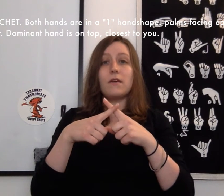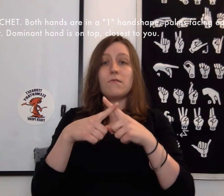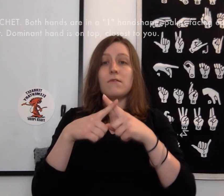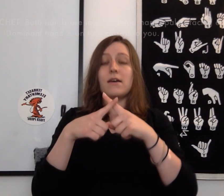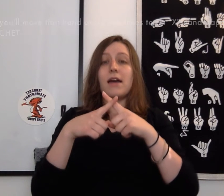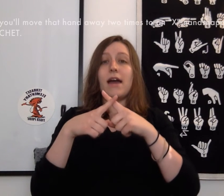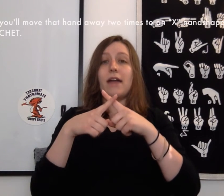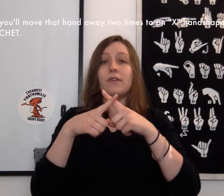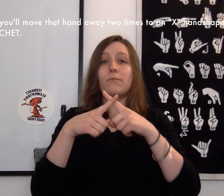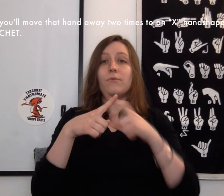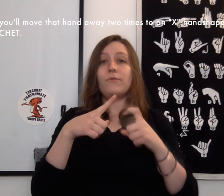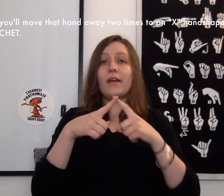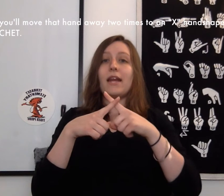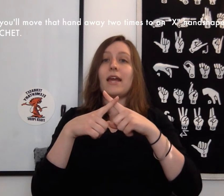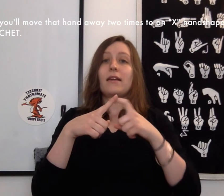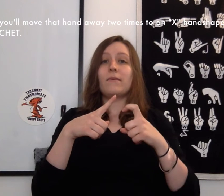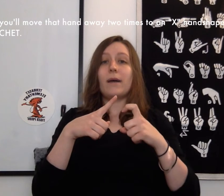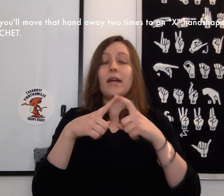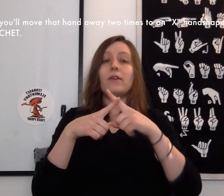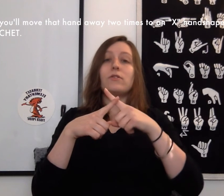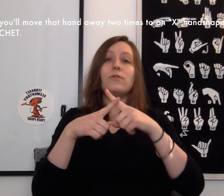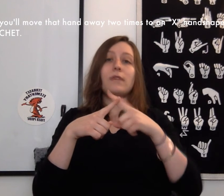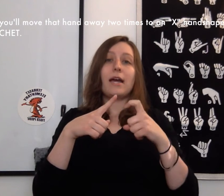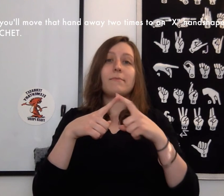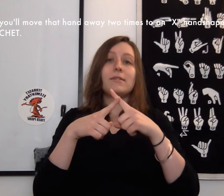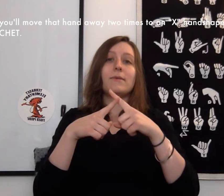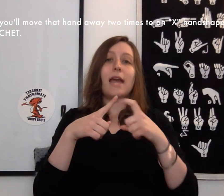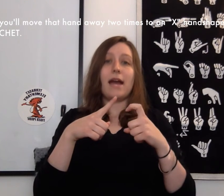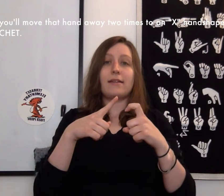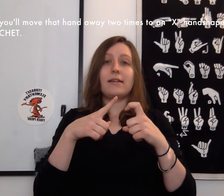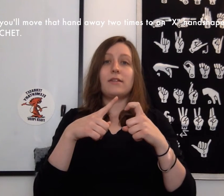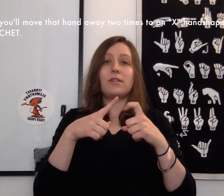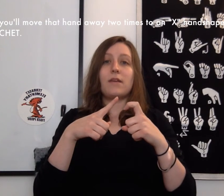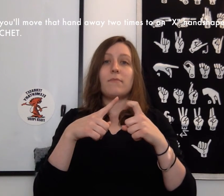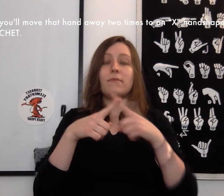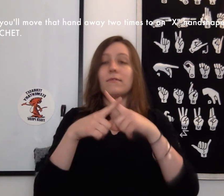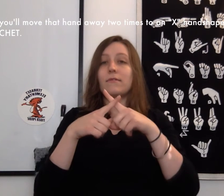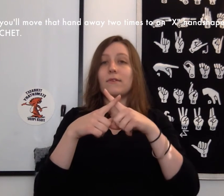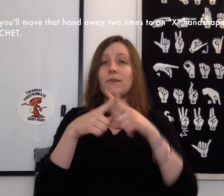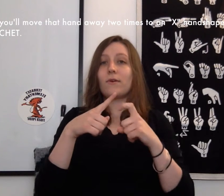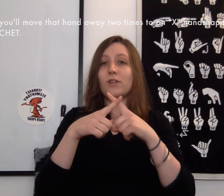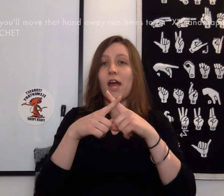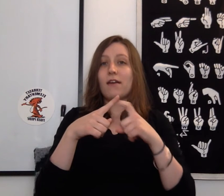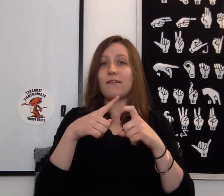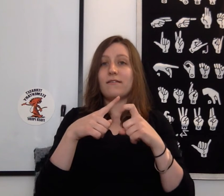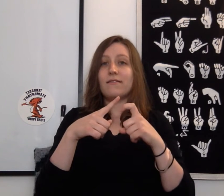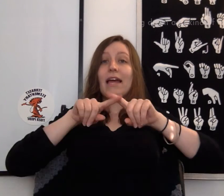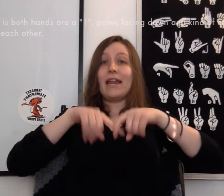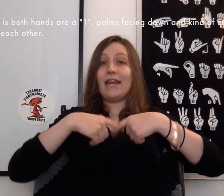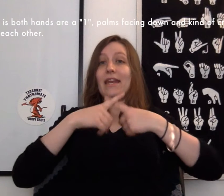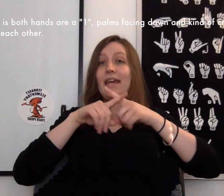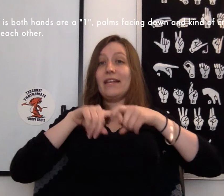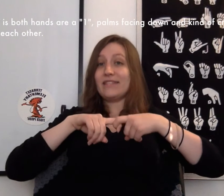you. And you'll move that hand away two times to an X hand shape. Crochet. Knit